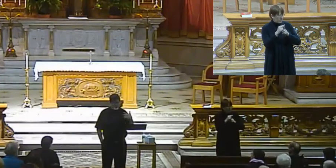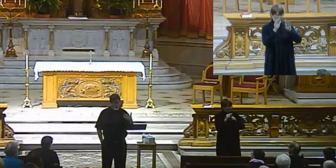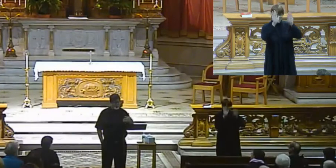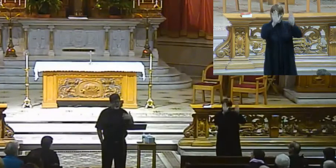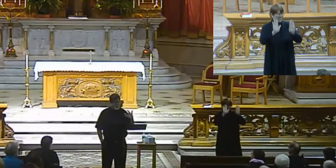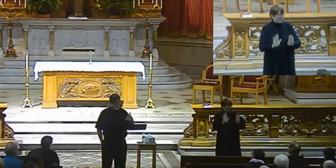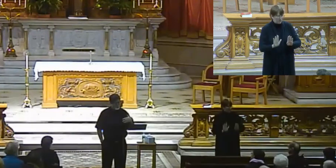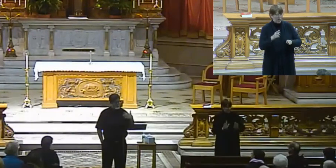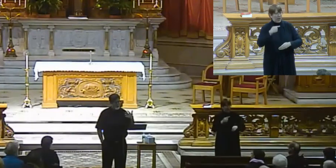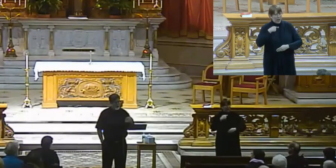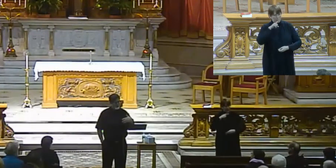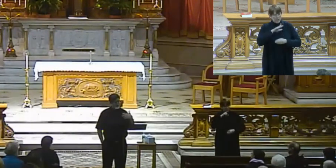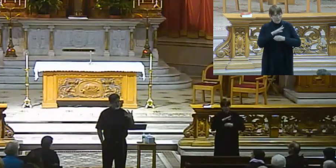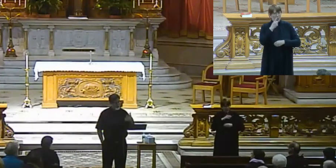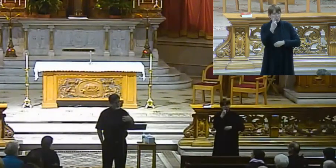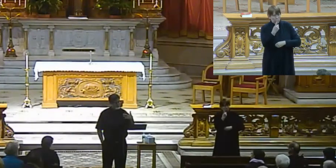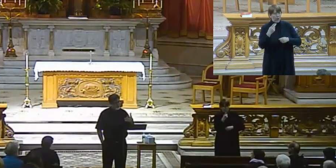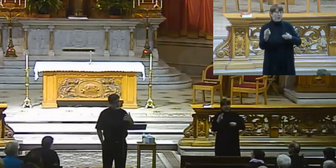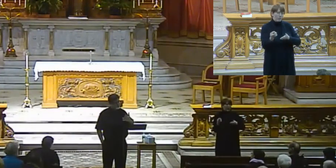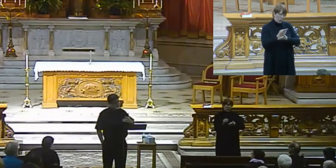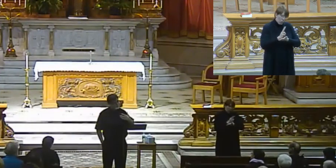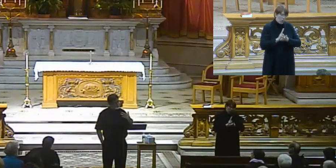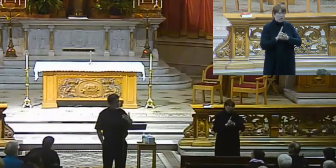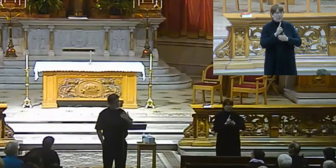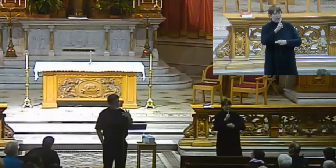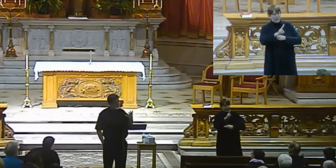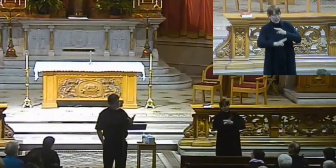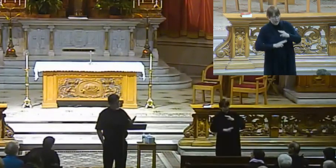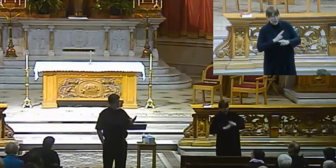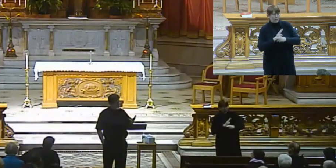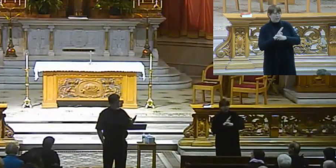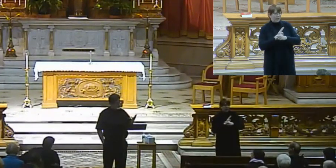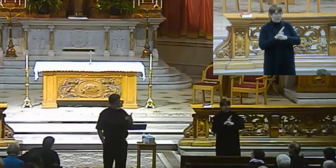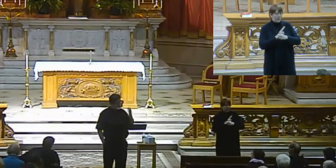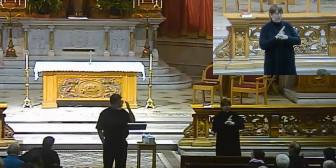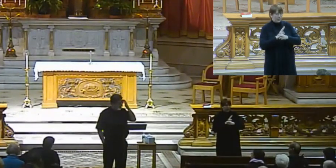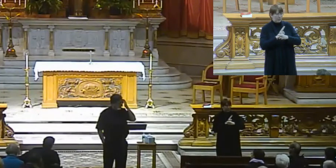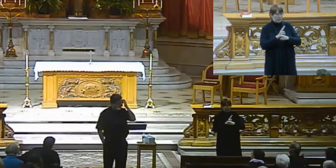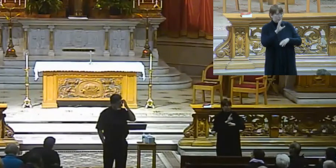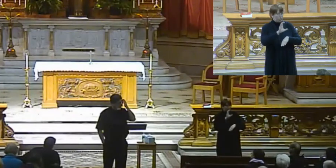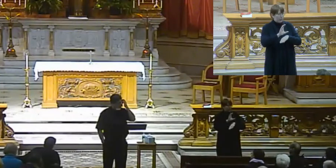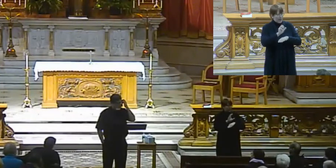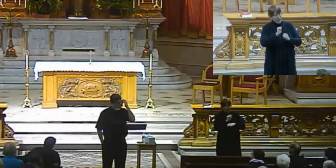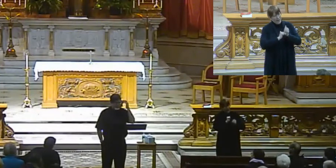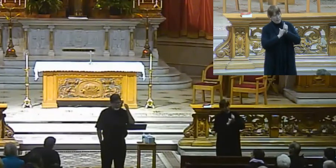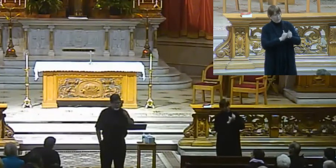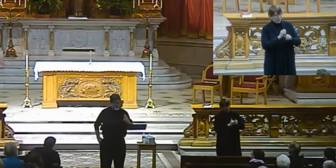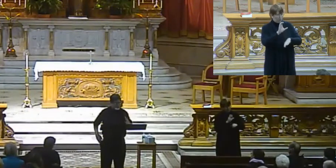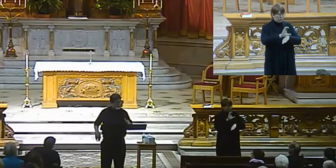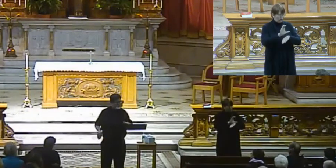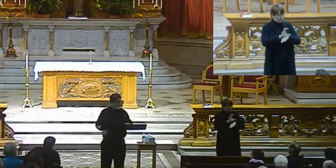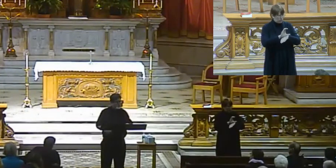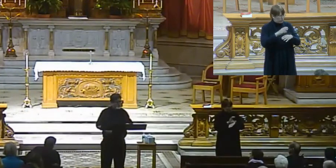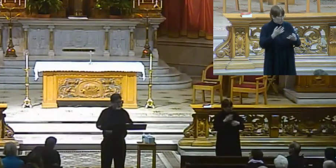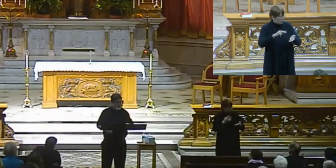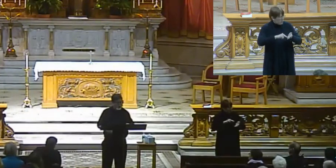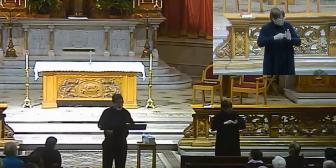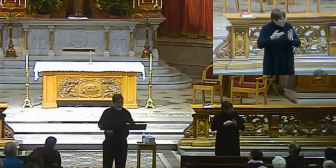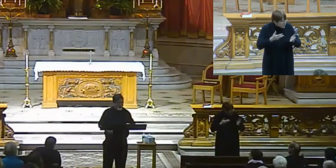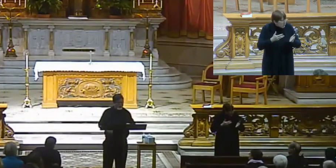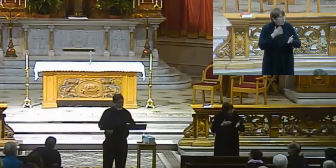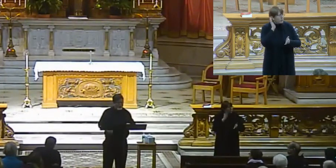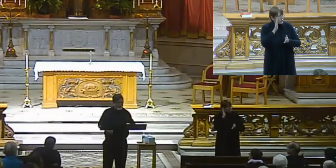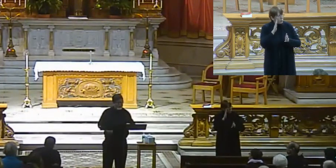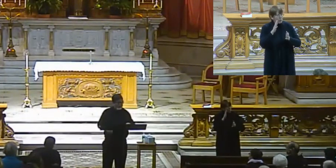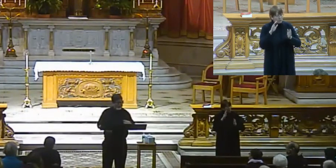believe in one holy Catholic and apostolic church. Well, what does that mean? What does that mean when we say that? And so we're going to examine that.